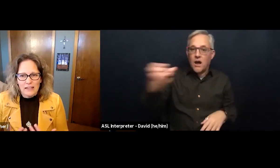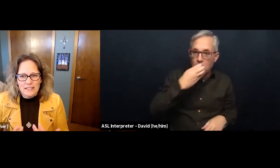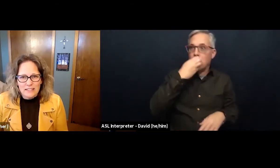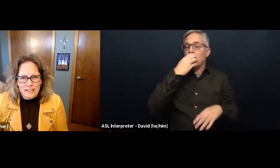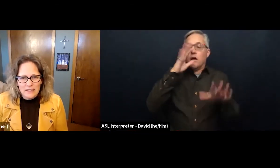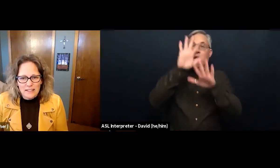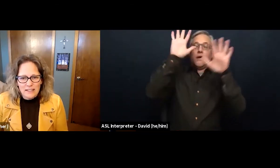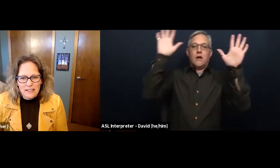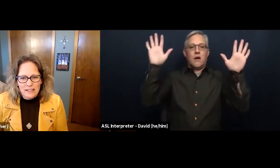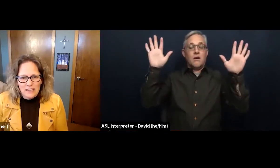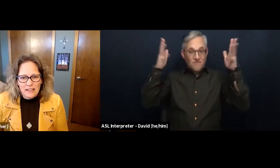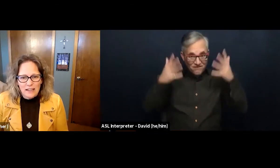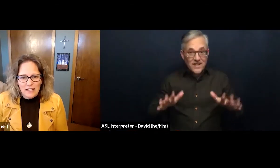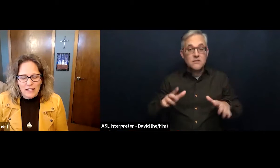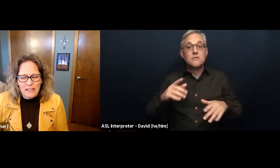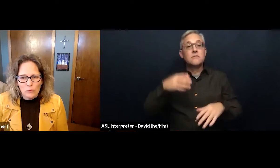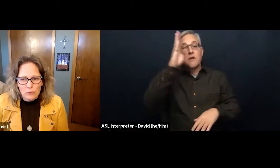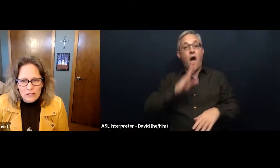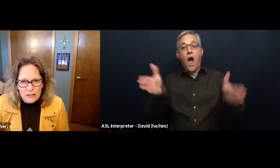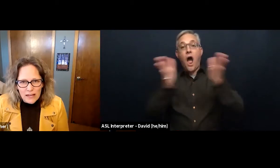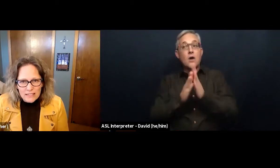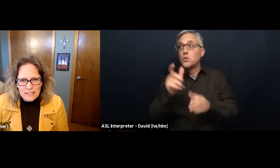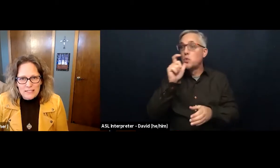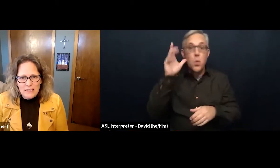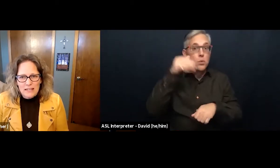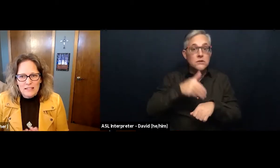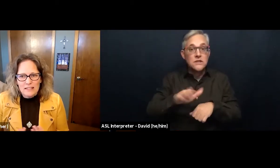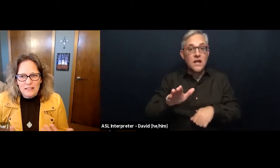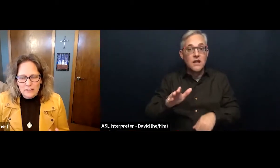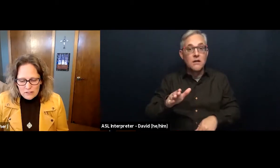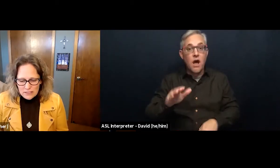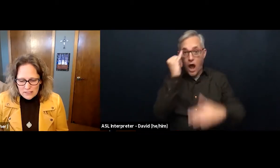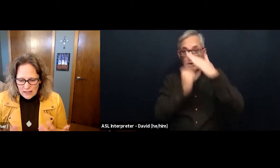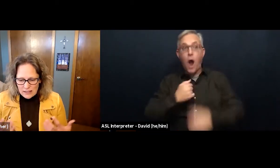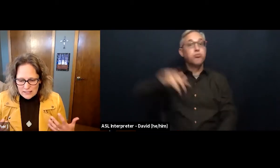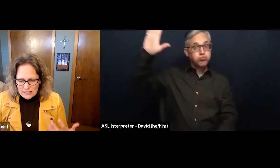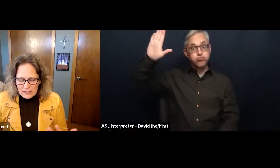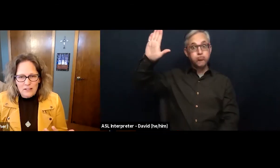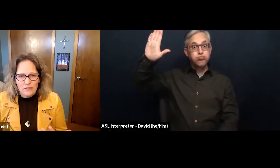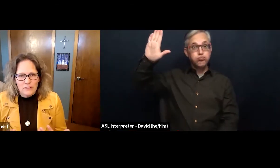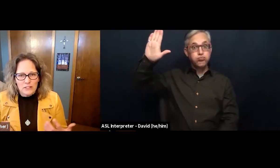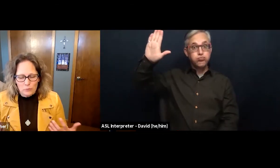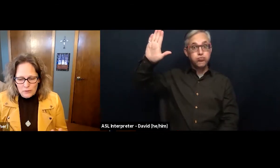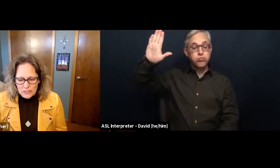his sin, and he realizes the guilt and the sin of his community.